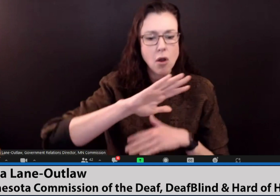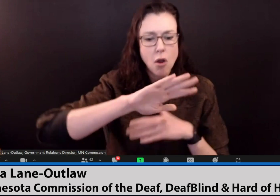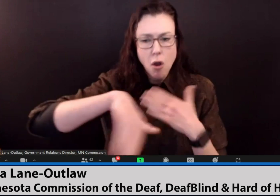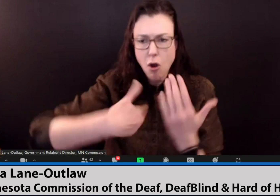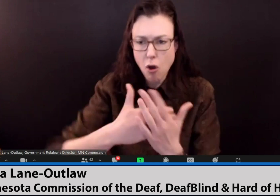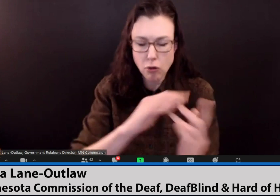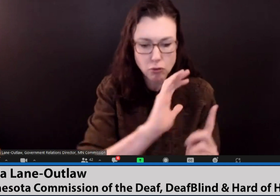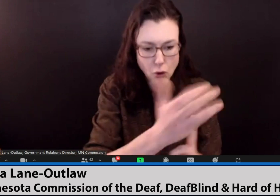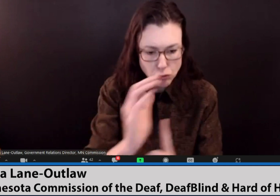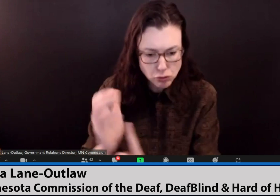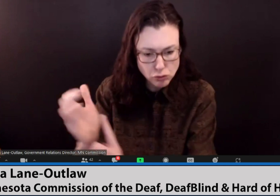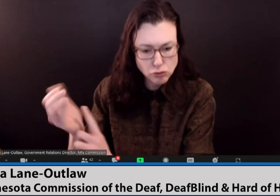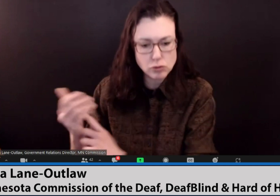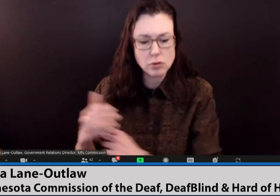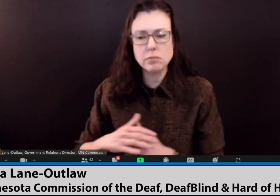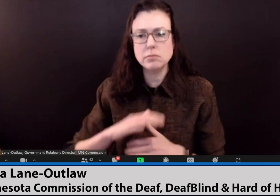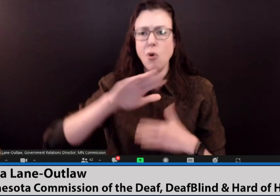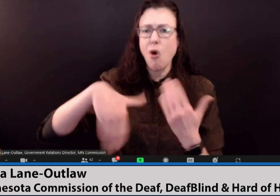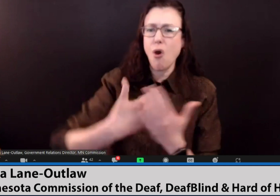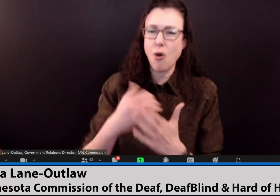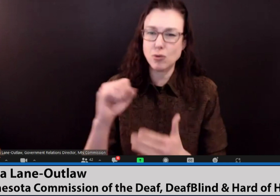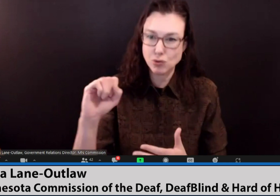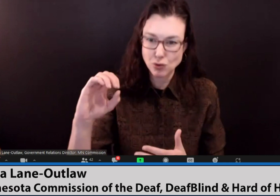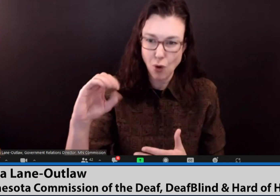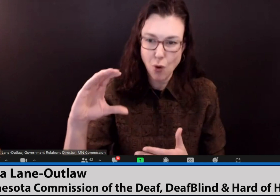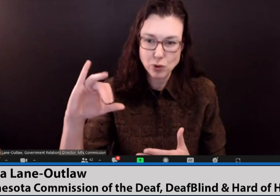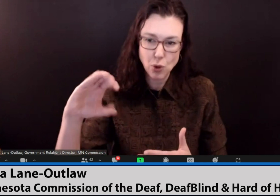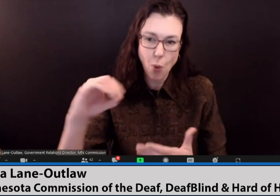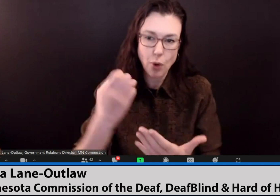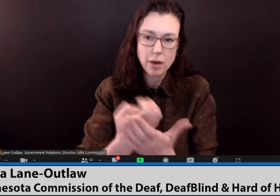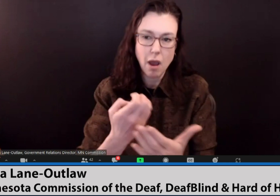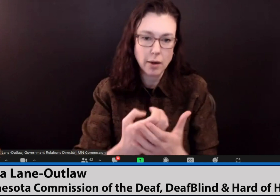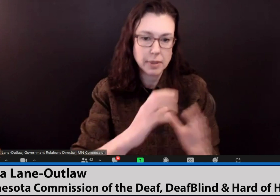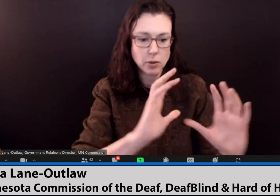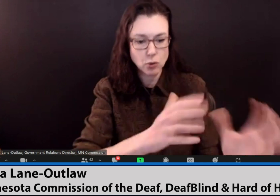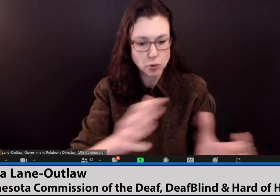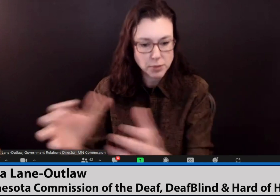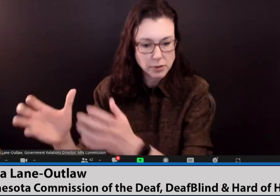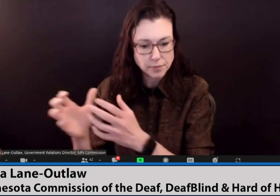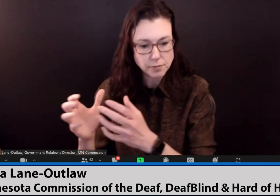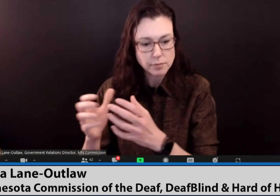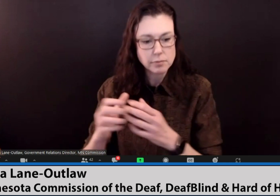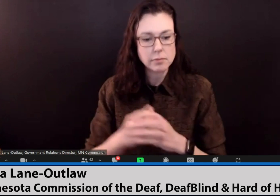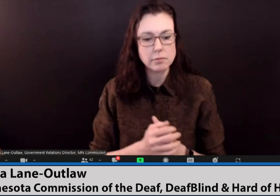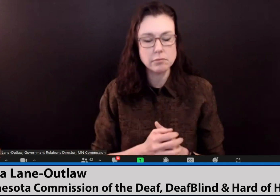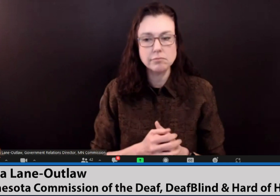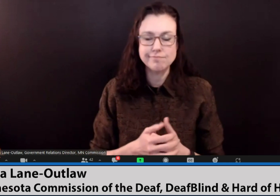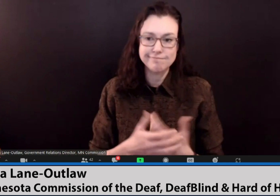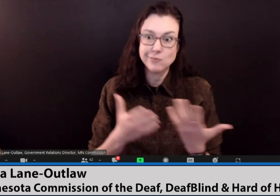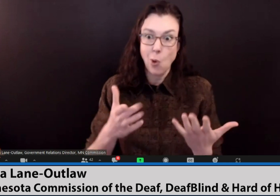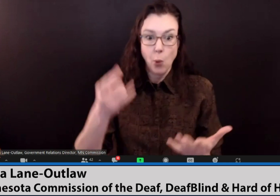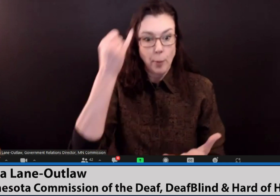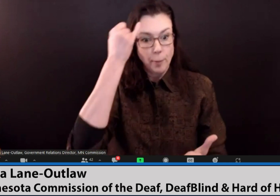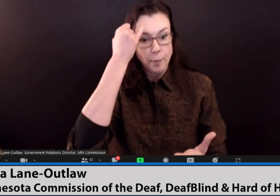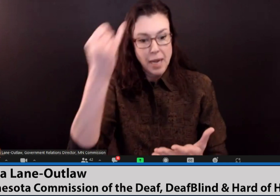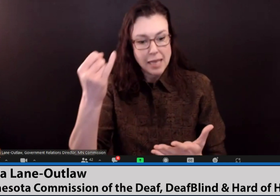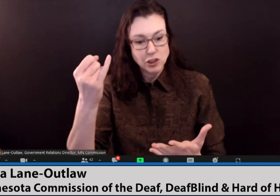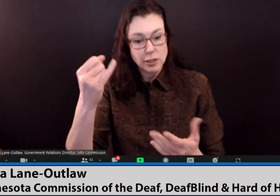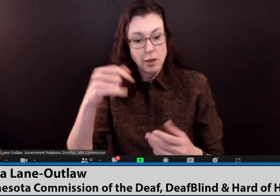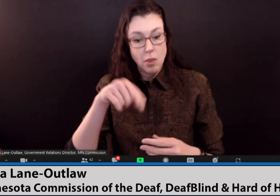communities, all cultures, all socioeconomic groups. As